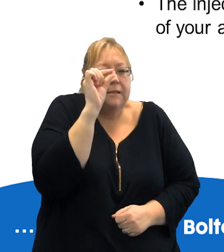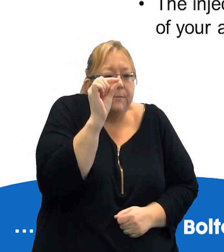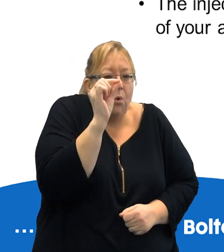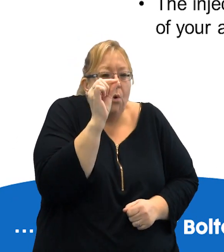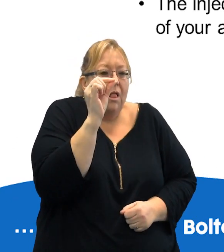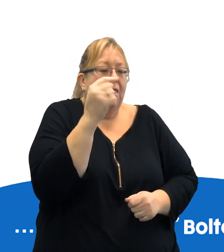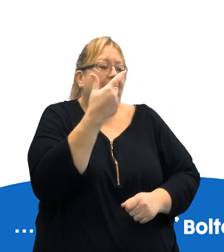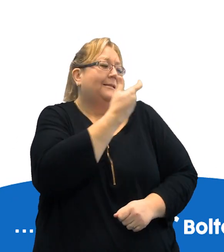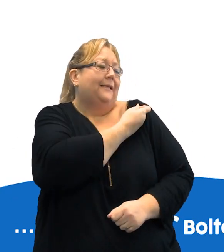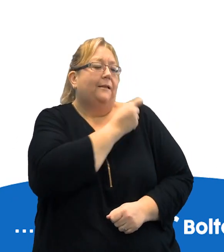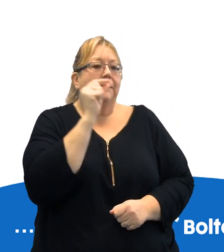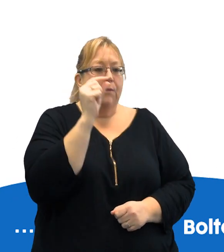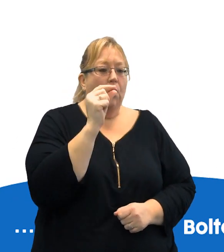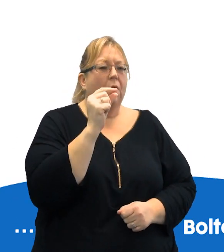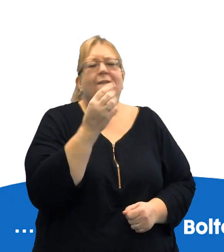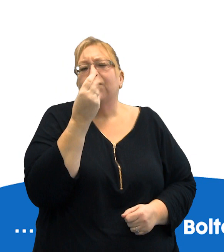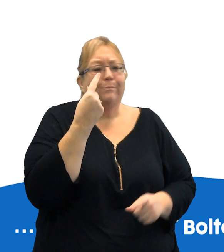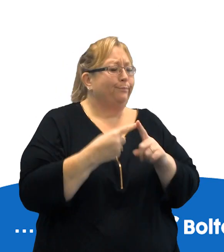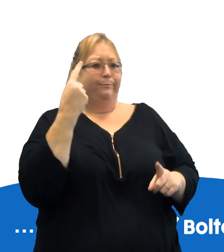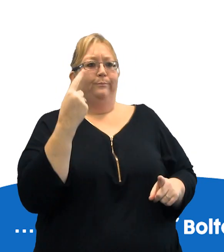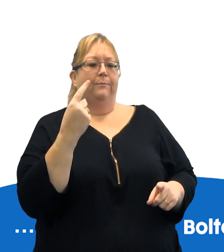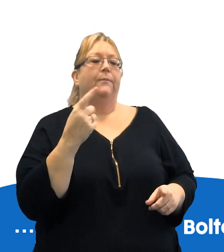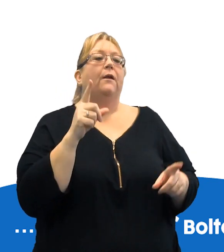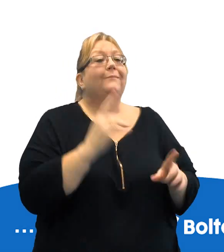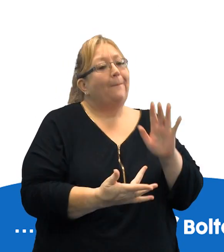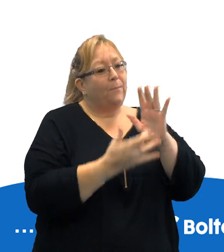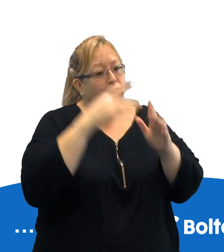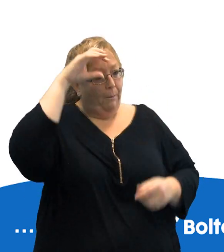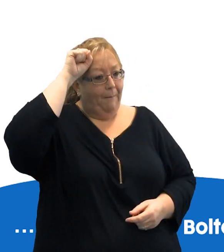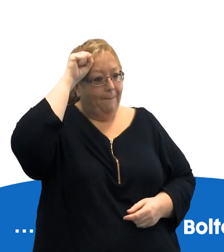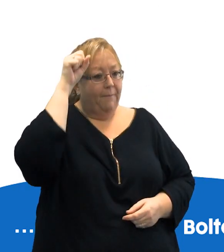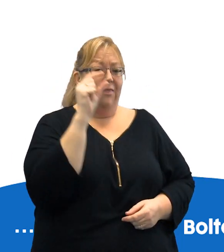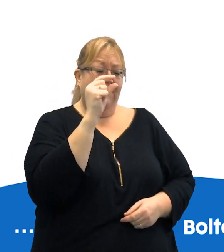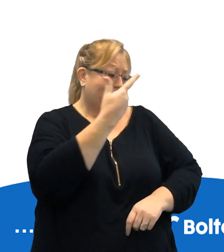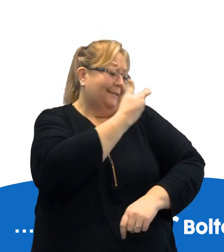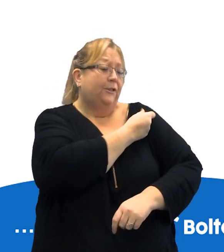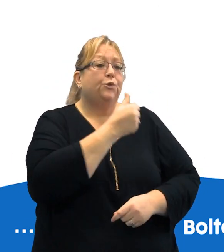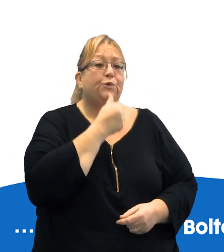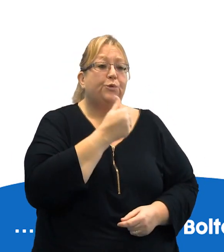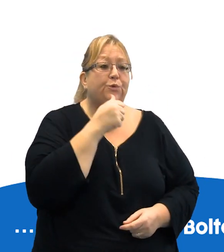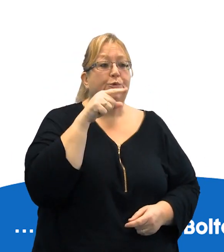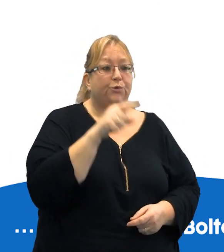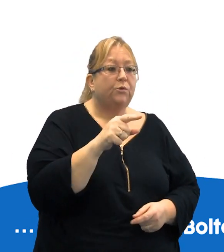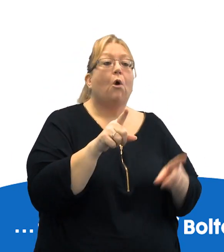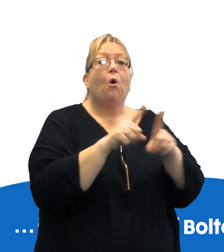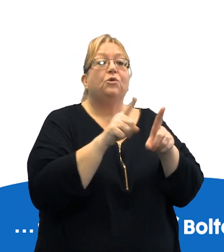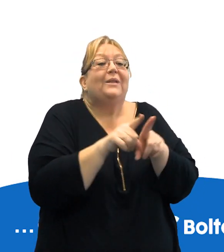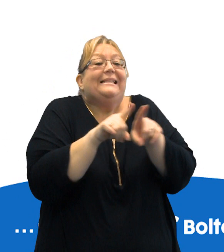needle. This will only take a few seconds and it's important to remember the needle that we use for these vaccines are also the